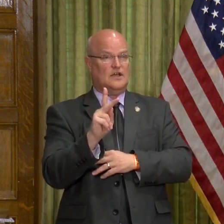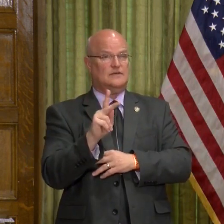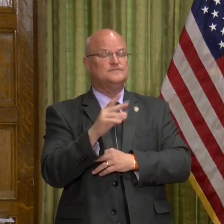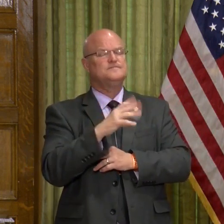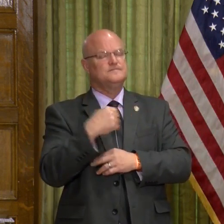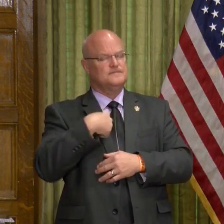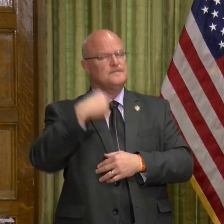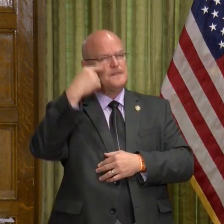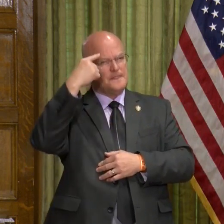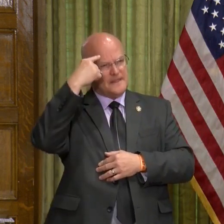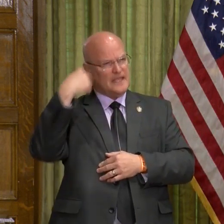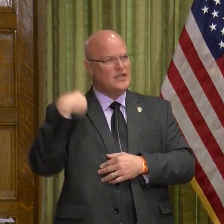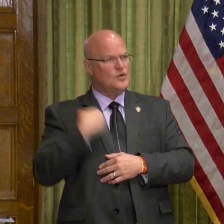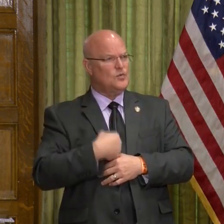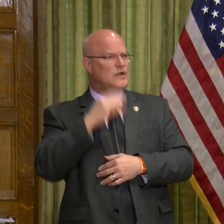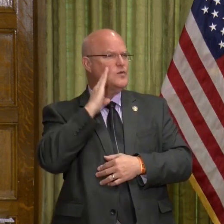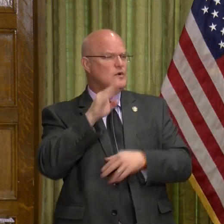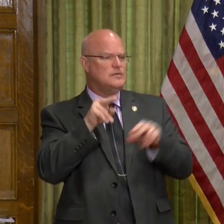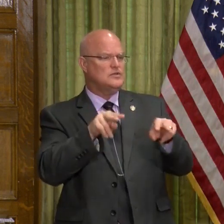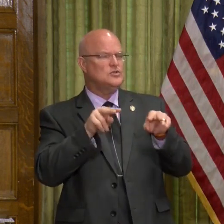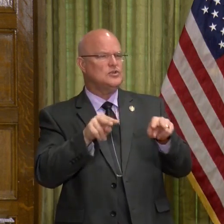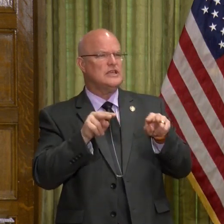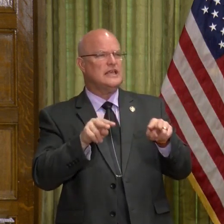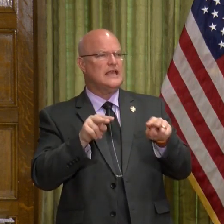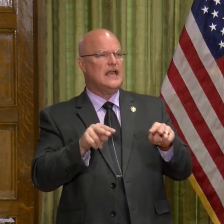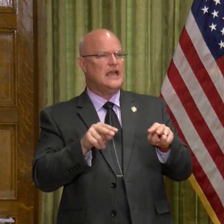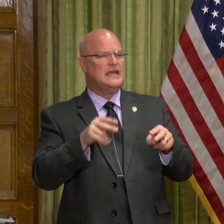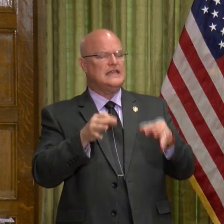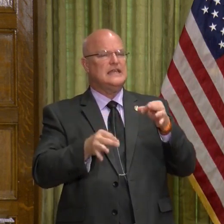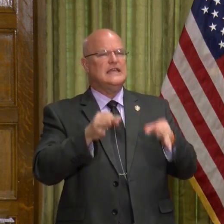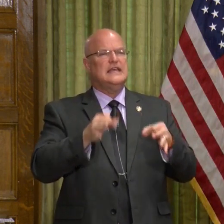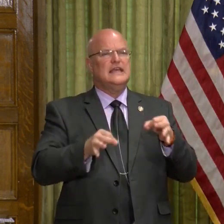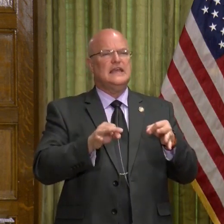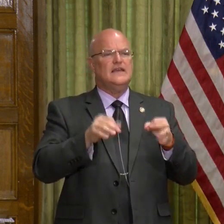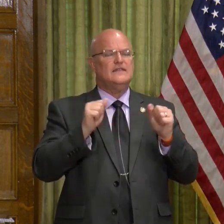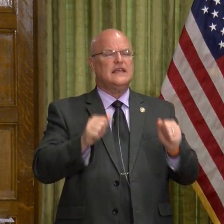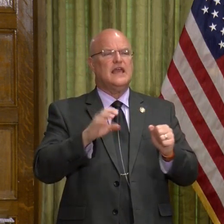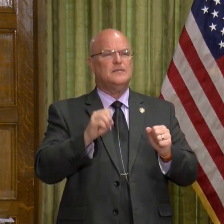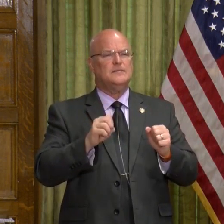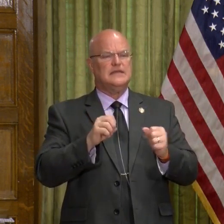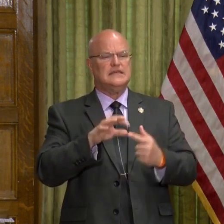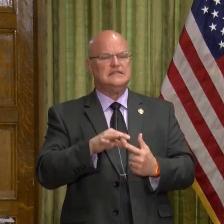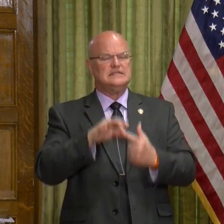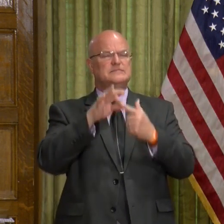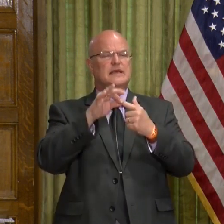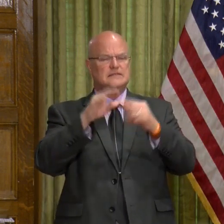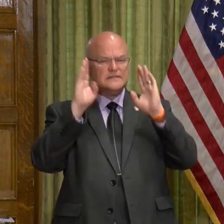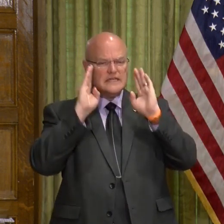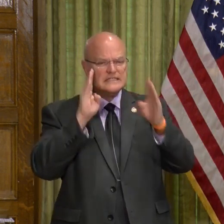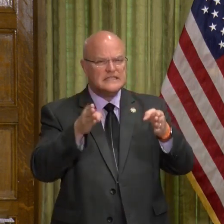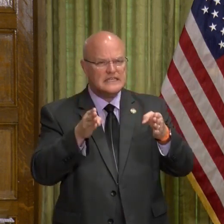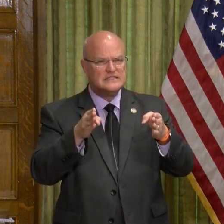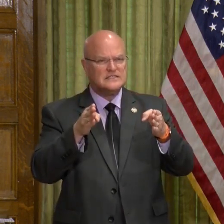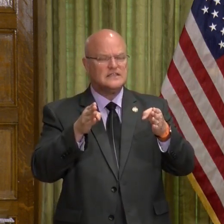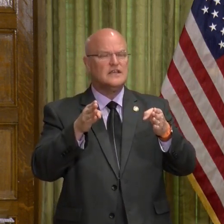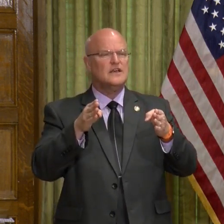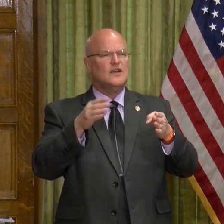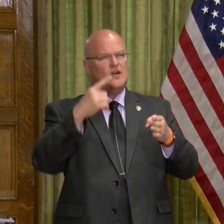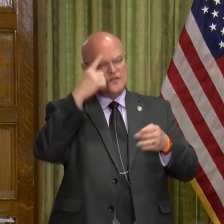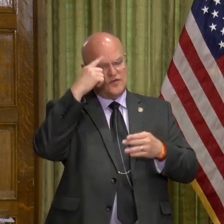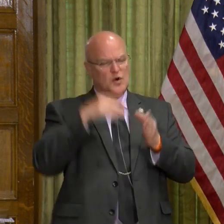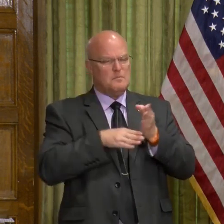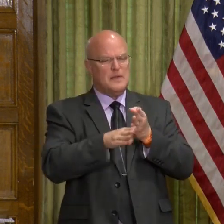And I think we will be looking at whether there can be special attention paid to